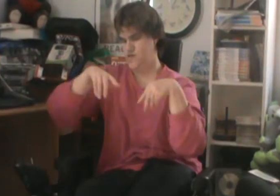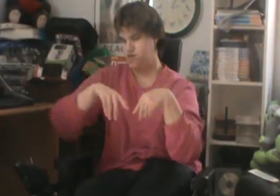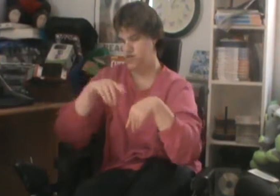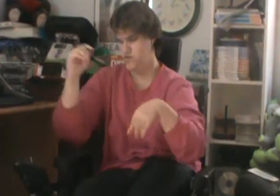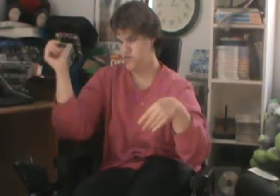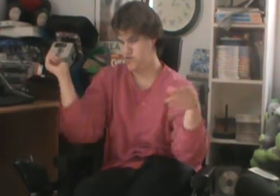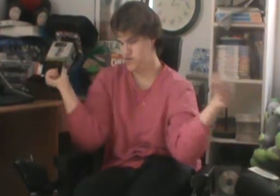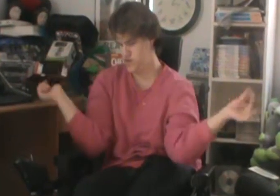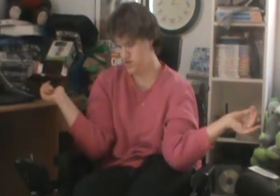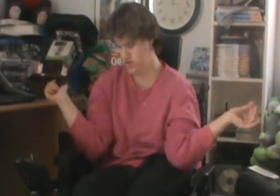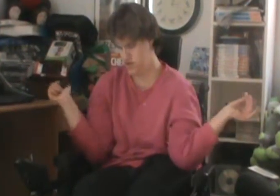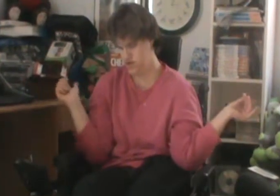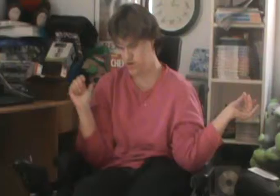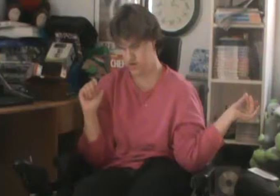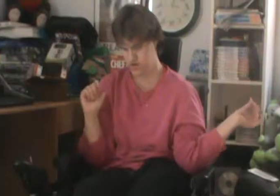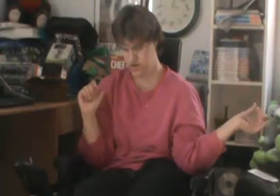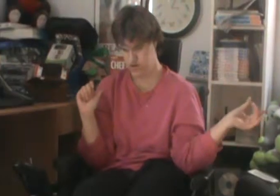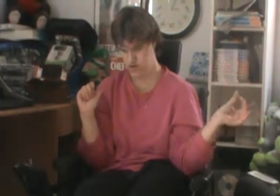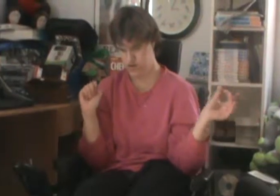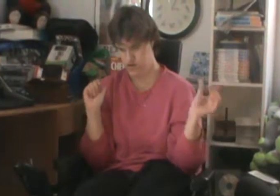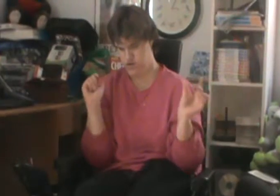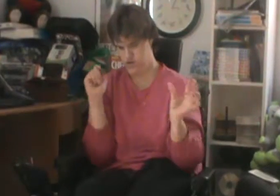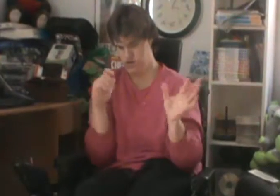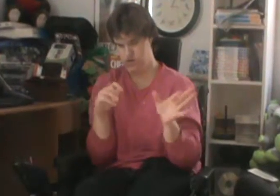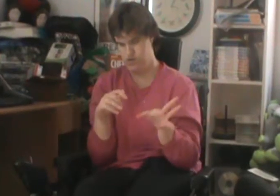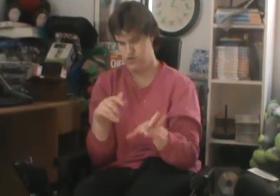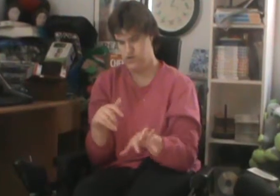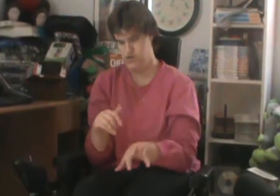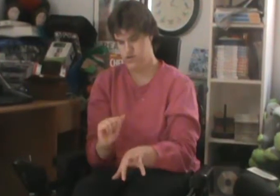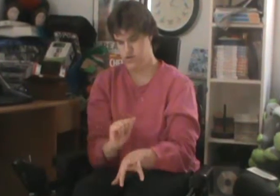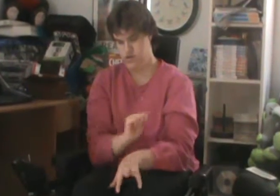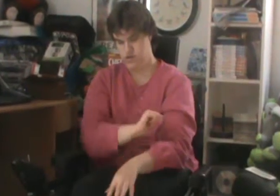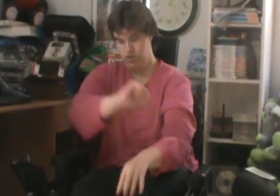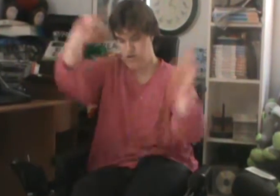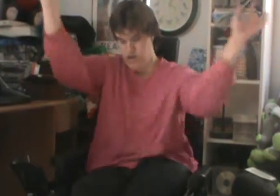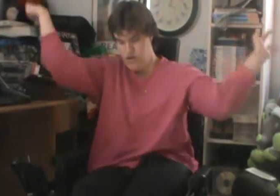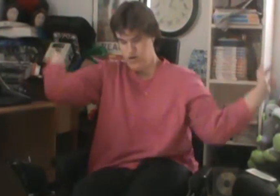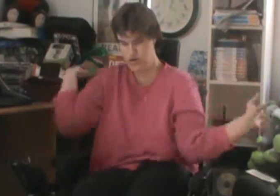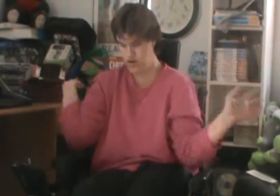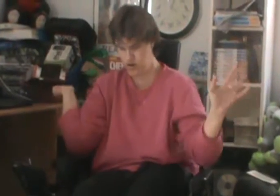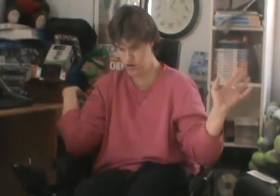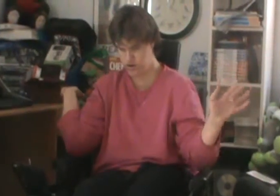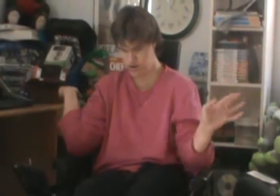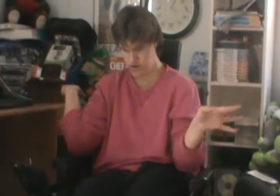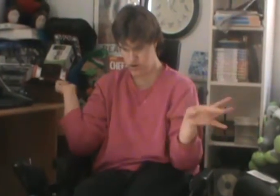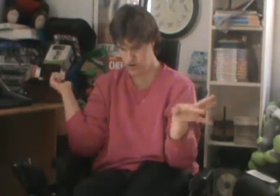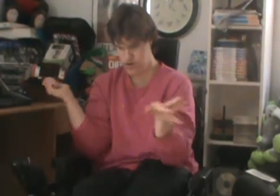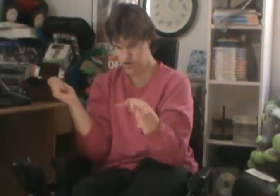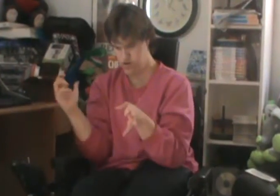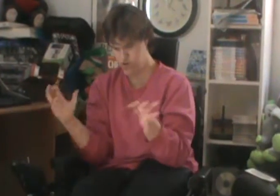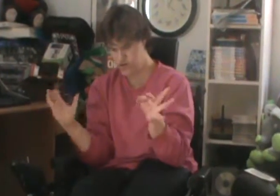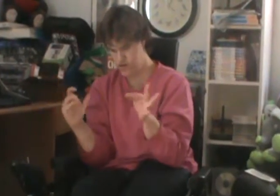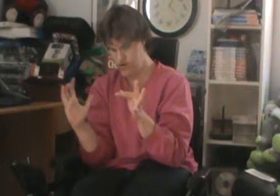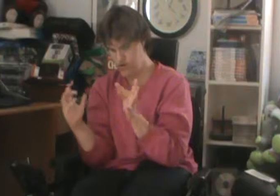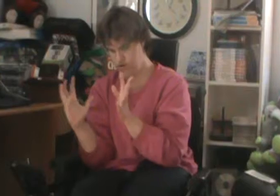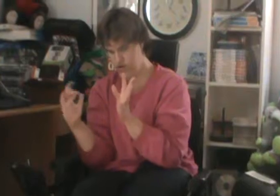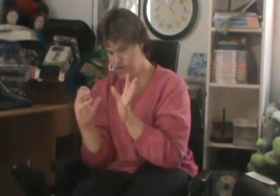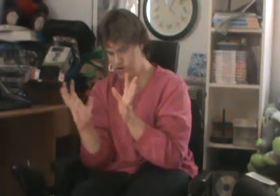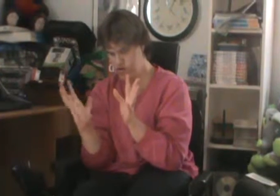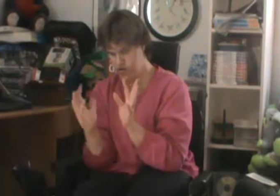on And maybe it's a little too early To know if this is gonna